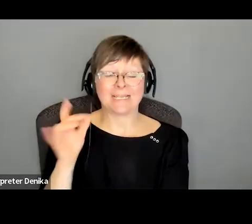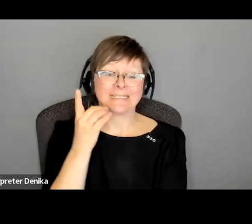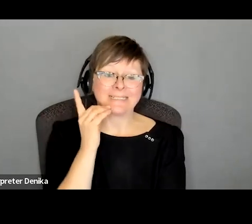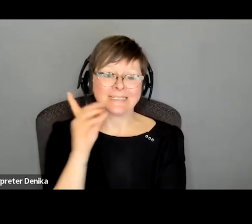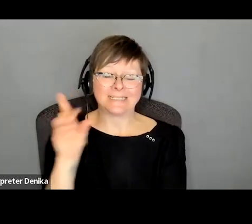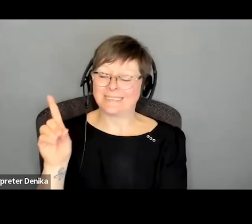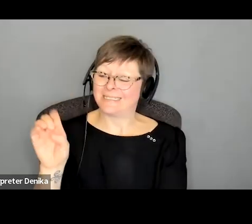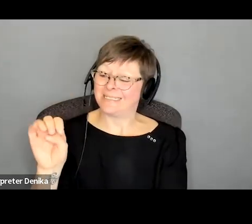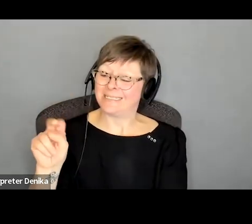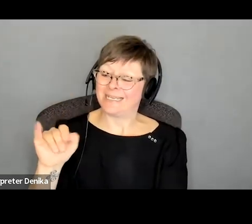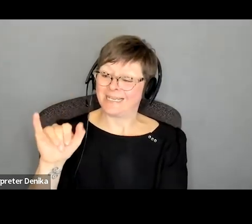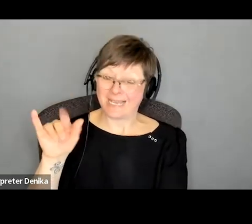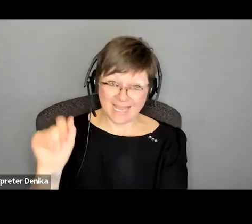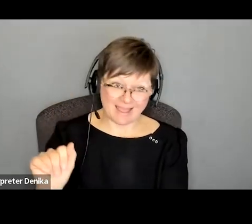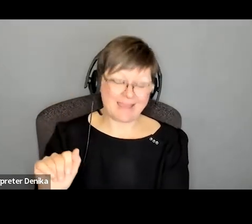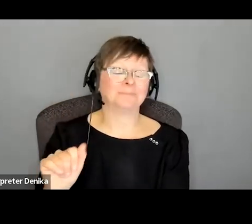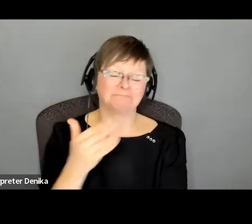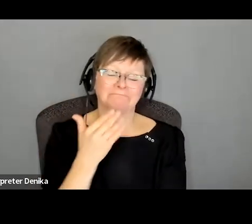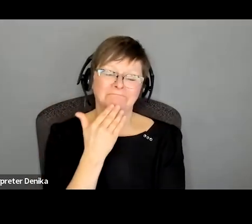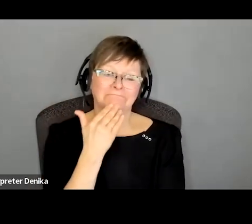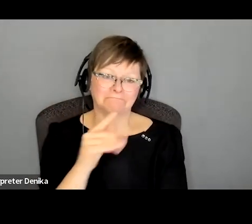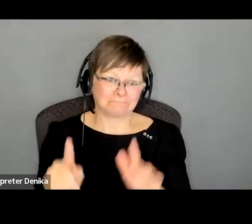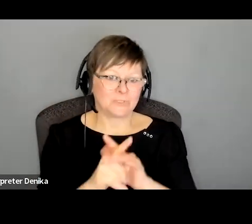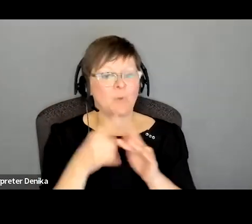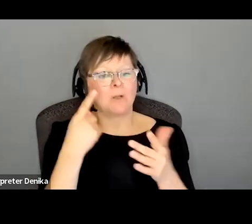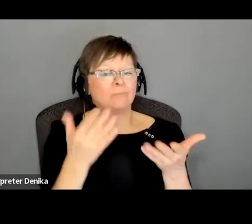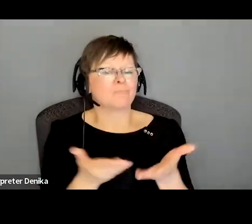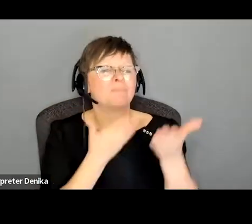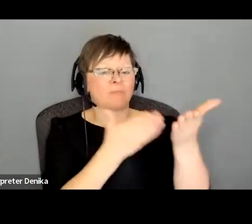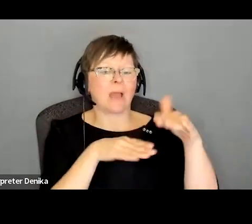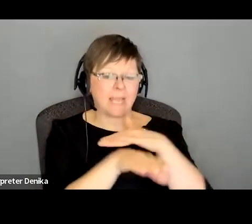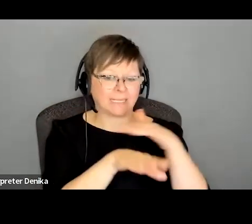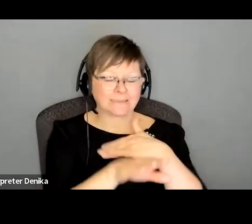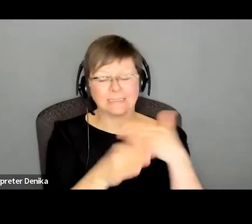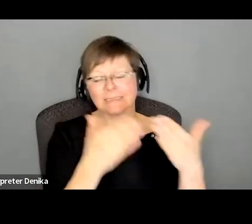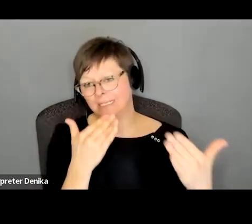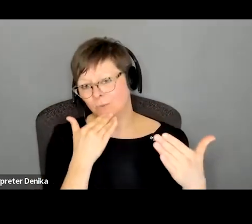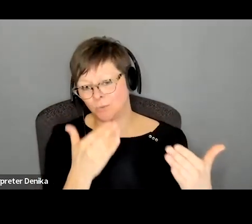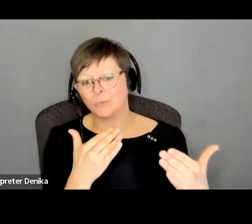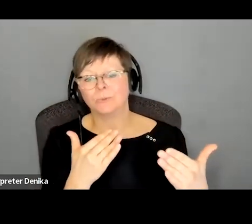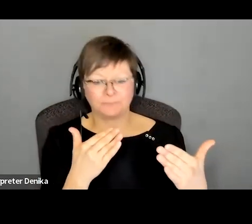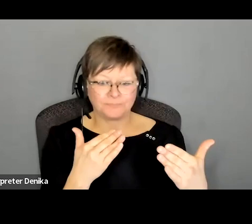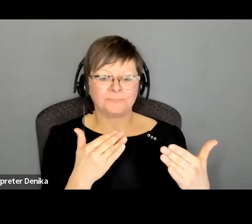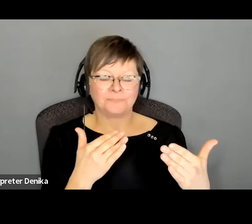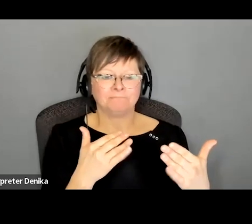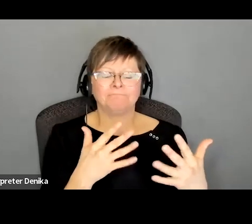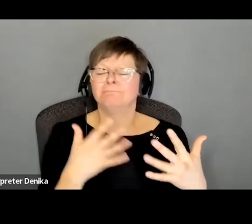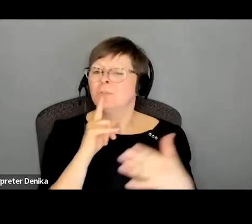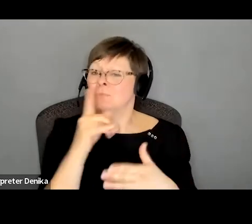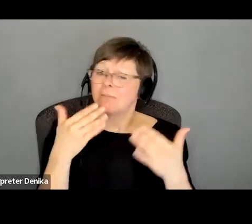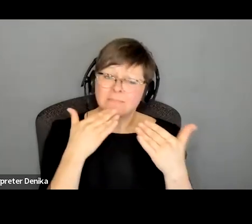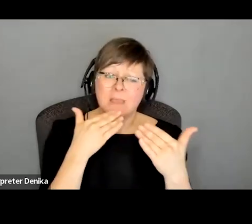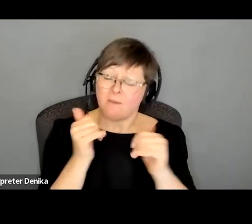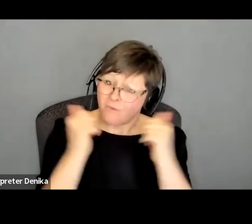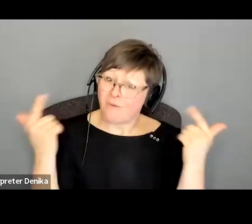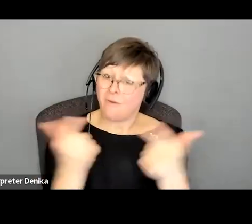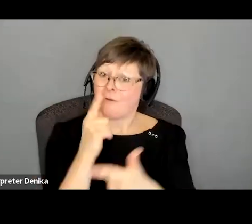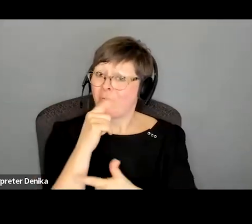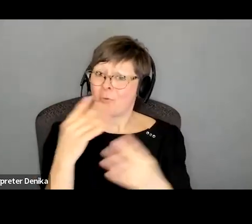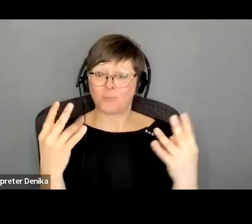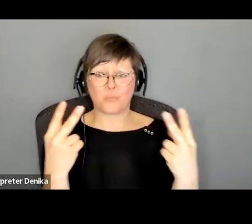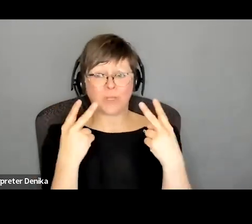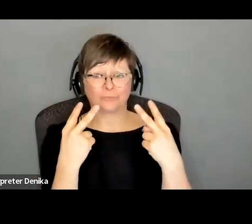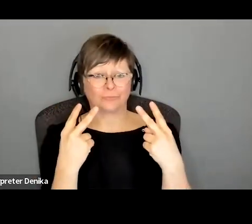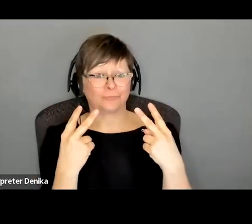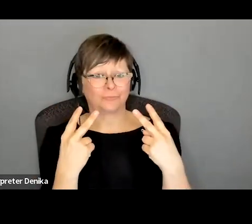thank you for being with us and providing access in that way and thanks to everybody who attended especially